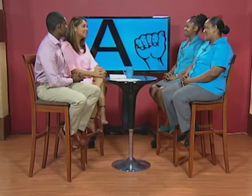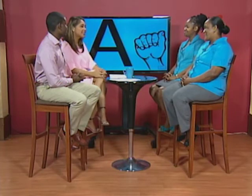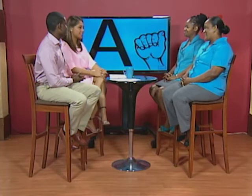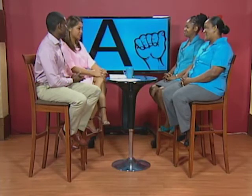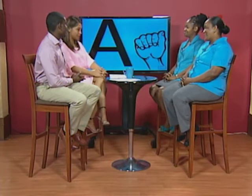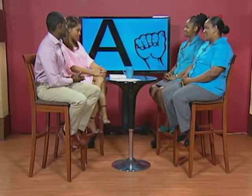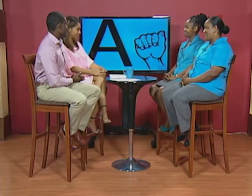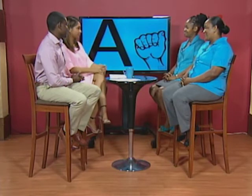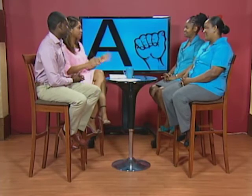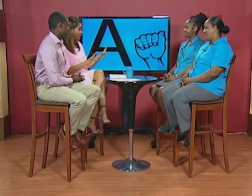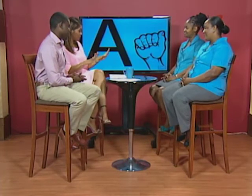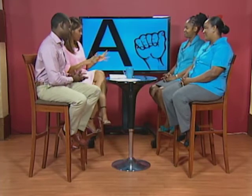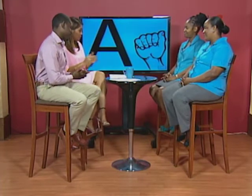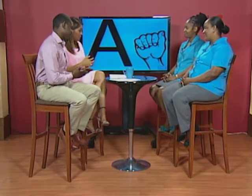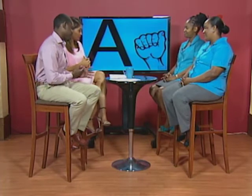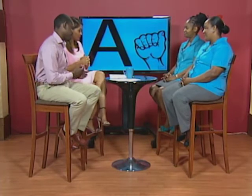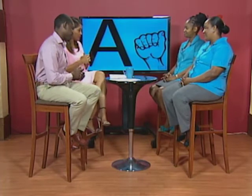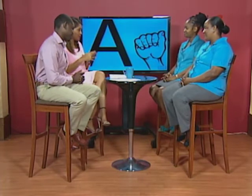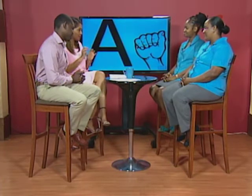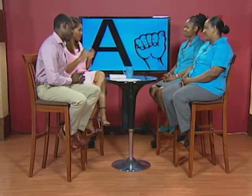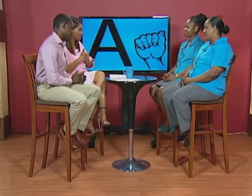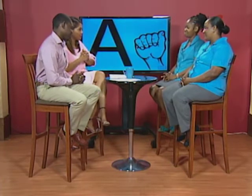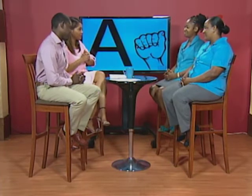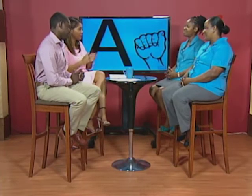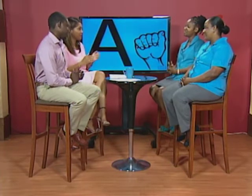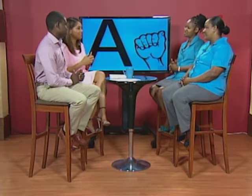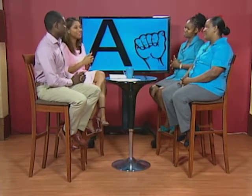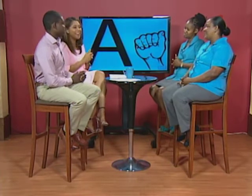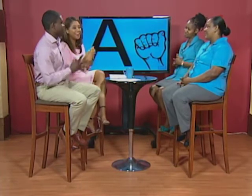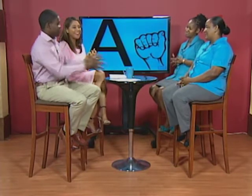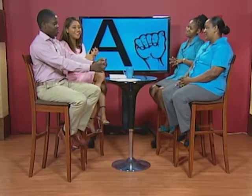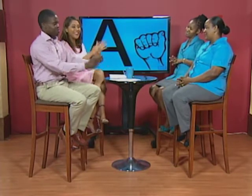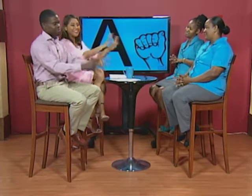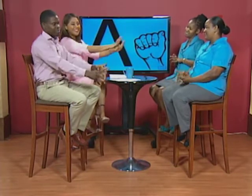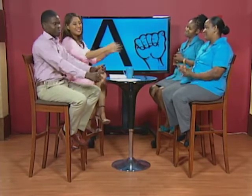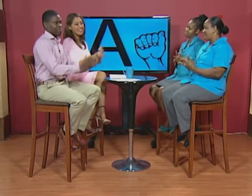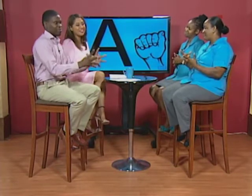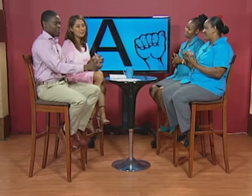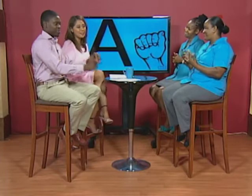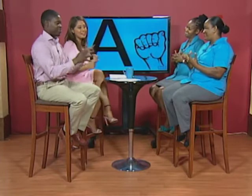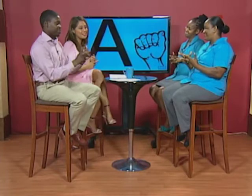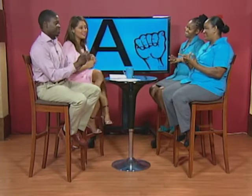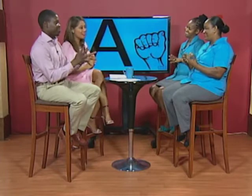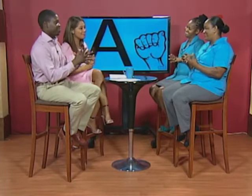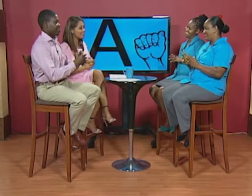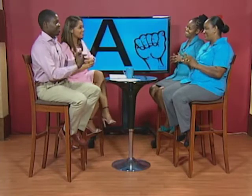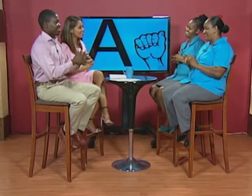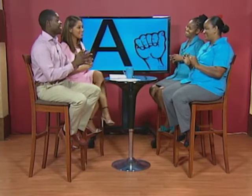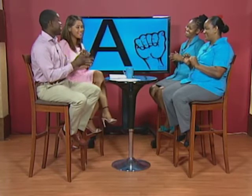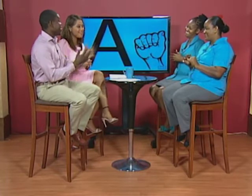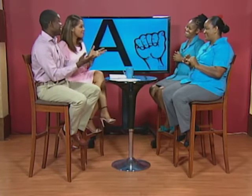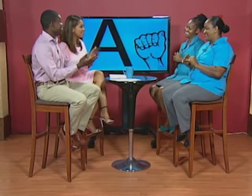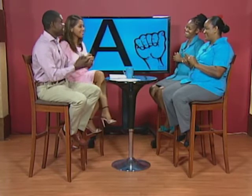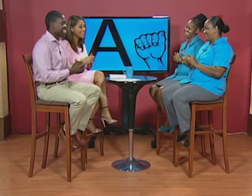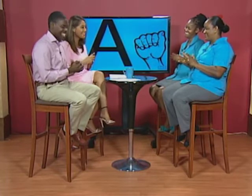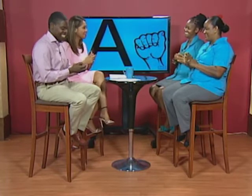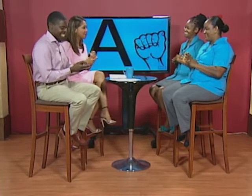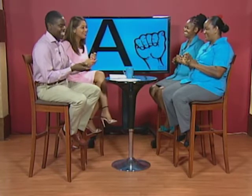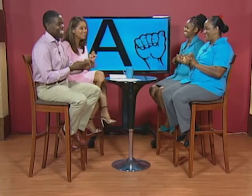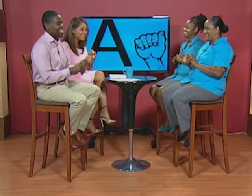get started so your first thing you said is to to loosen up the fingers up the fingers i love that she gives me an excuse to crack mine yeah everybody tells you don't do